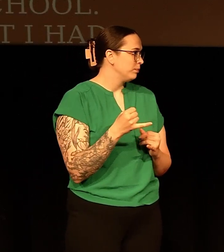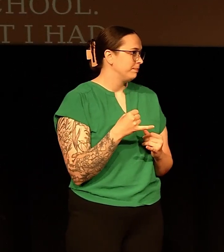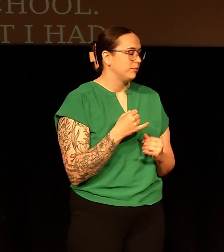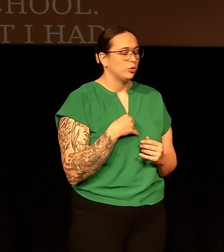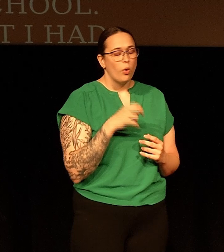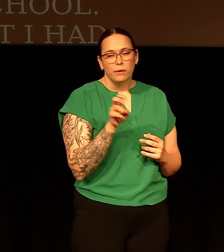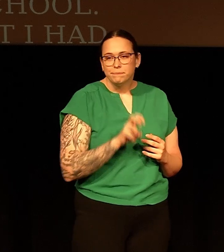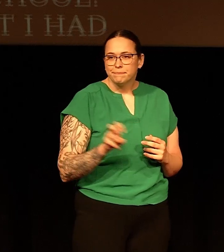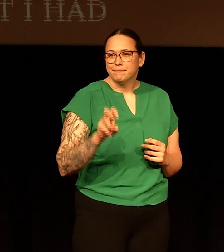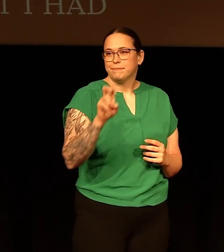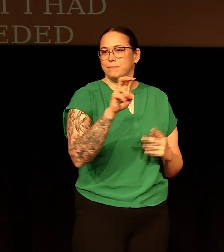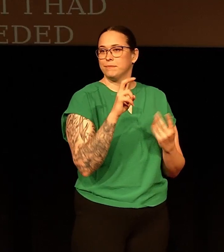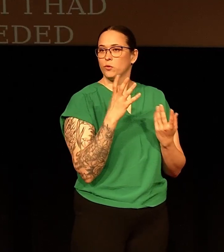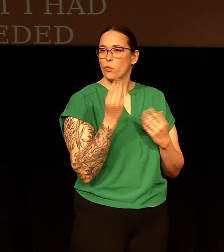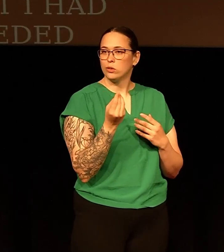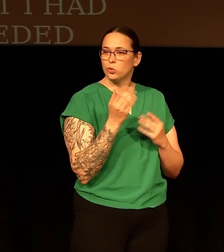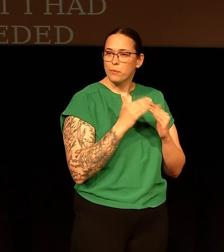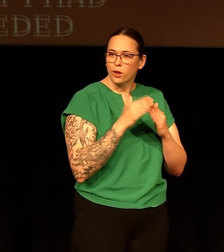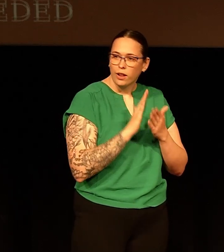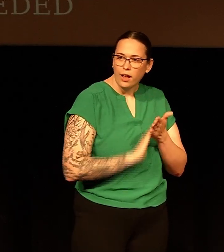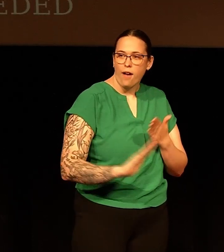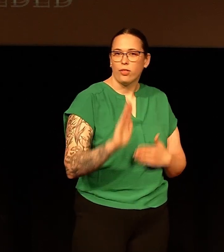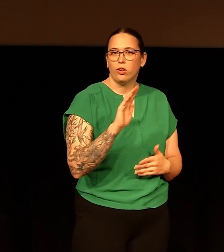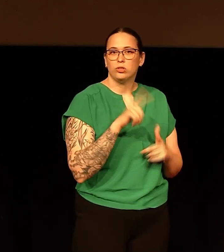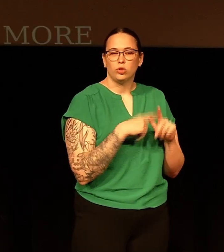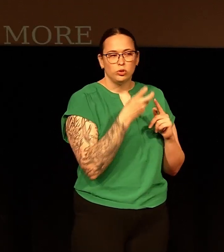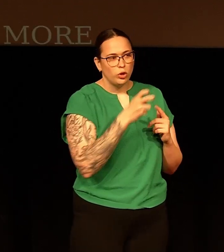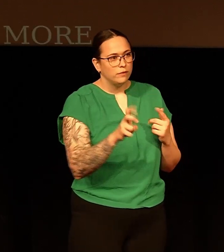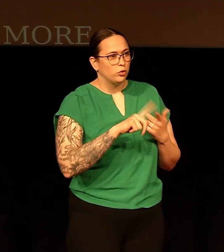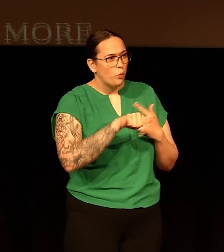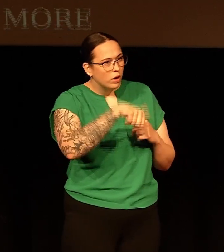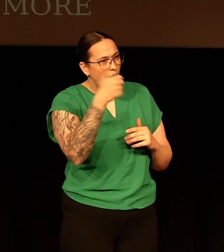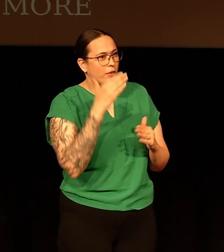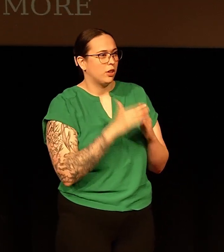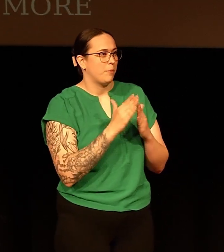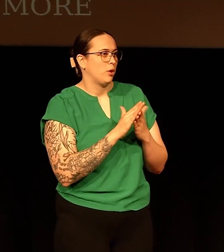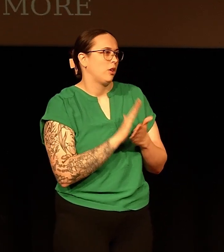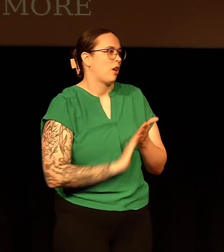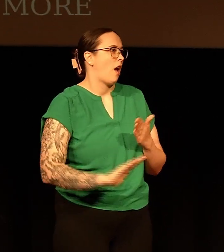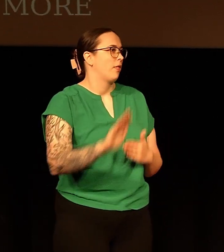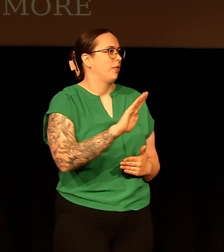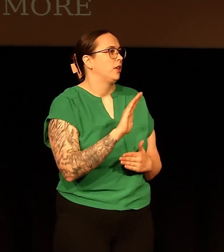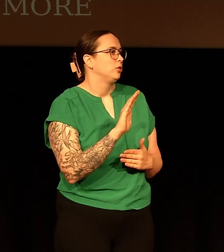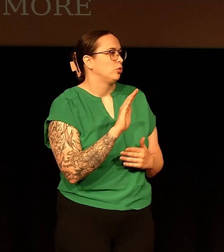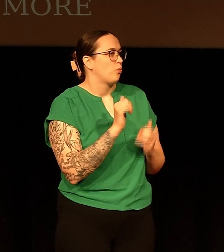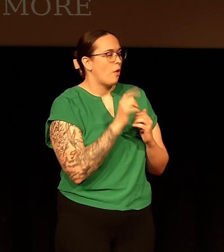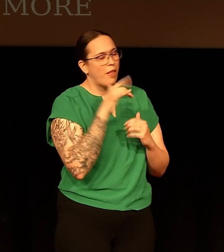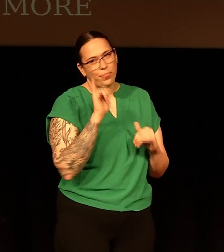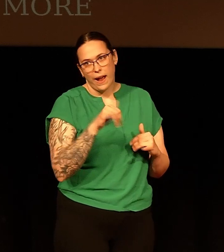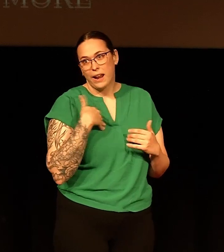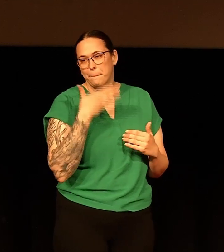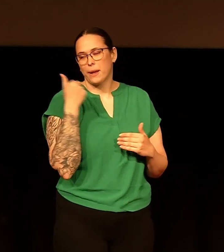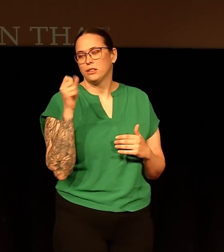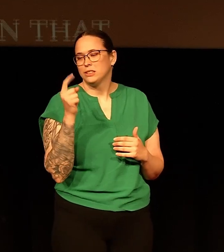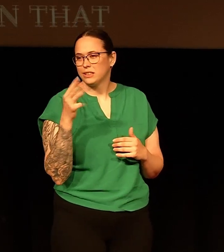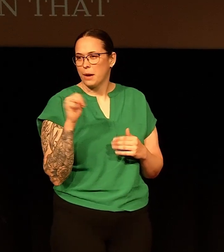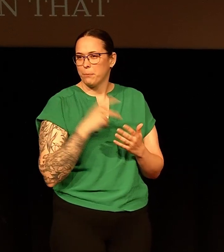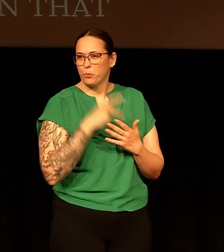to prove that I was more than that .67 GPA. Going through my schooling at the community college, I transferred to another community college that had a better